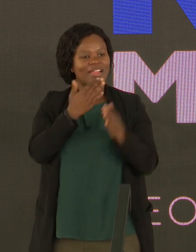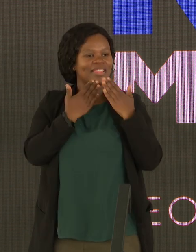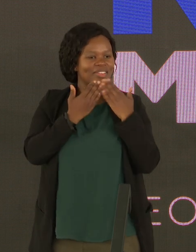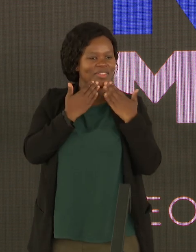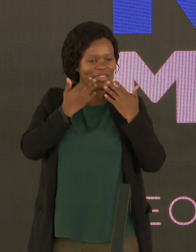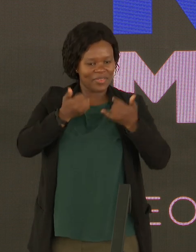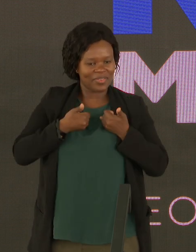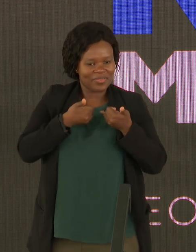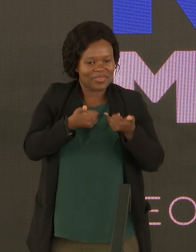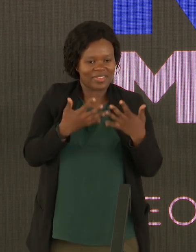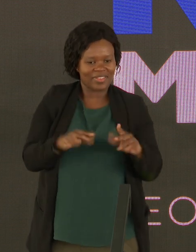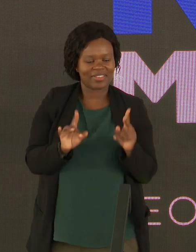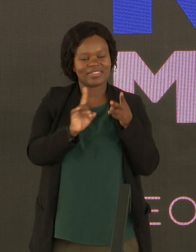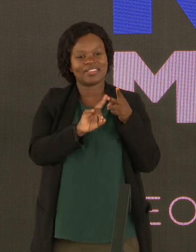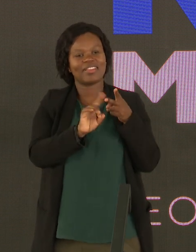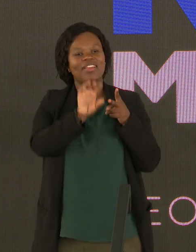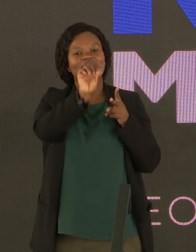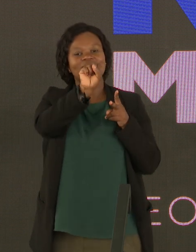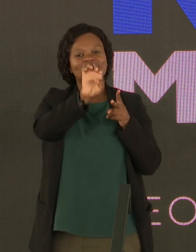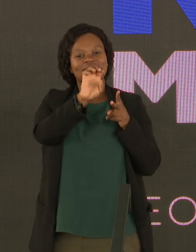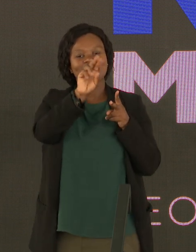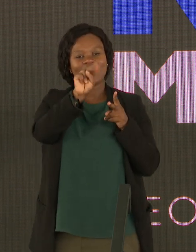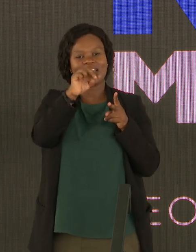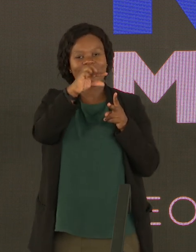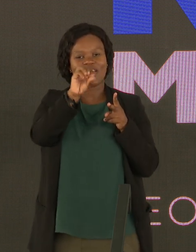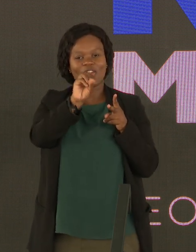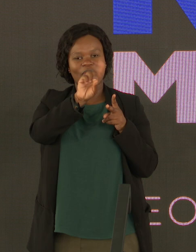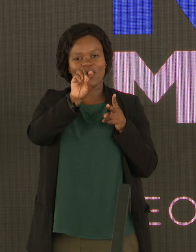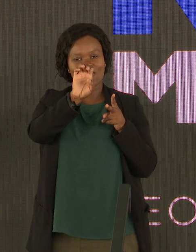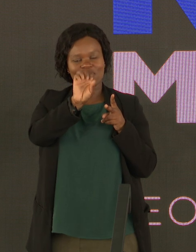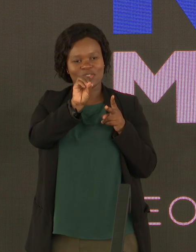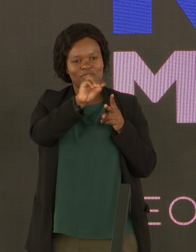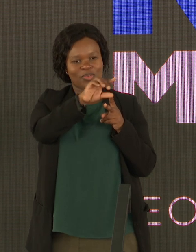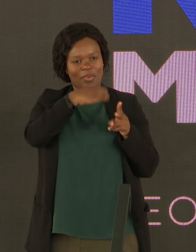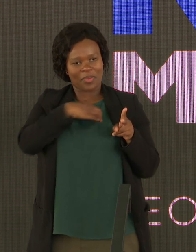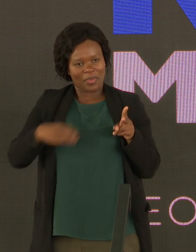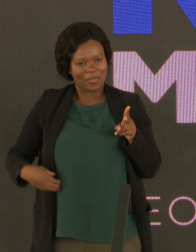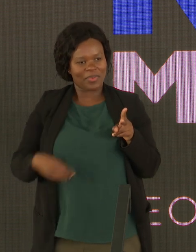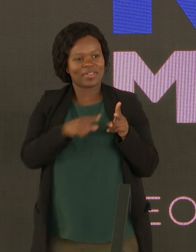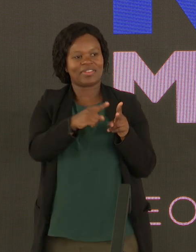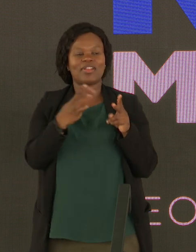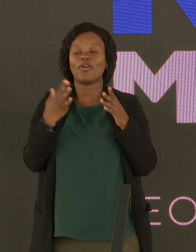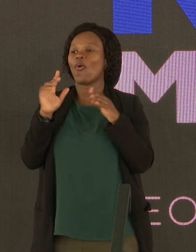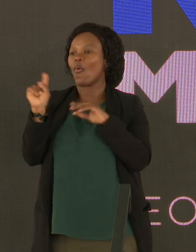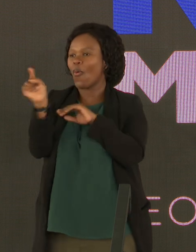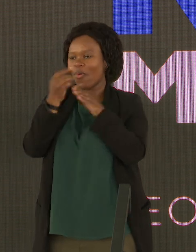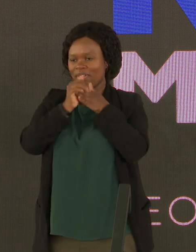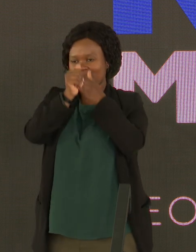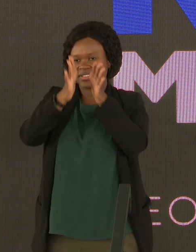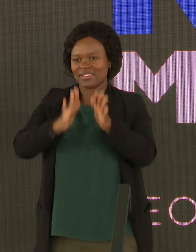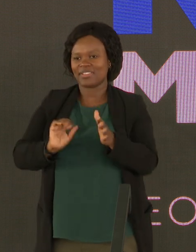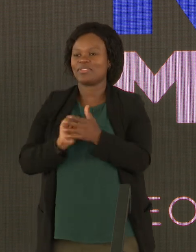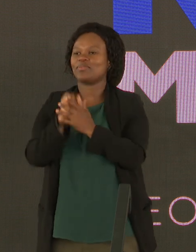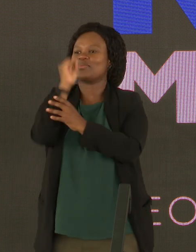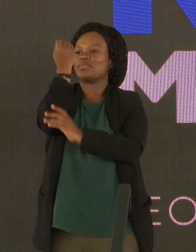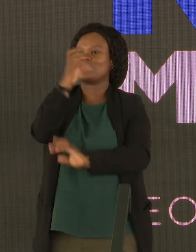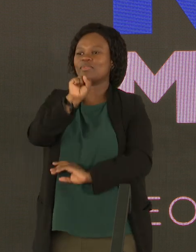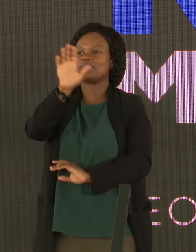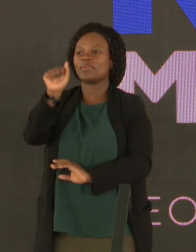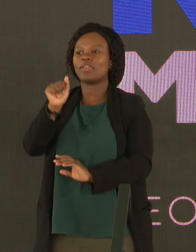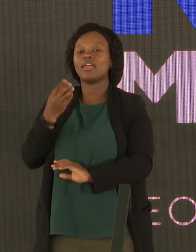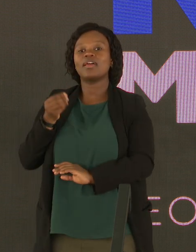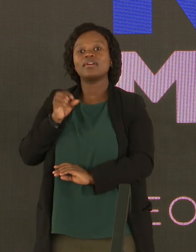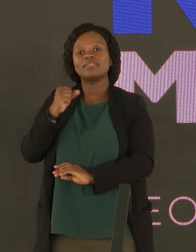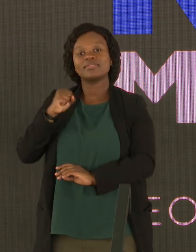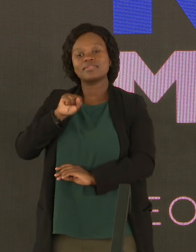well as Mr. Songhez Ozebi, the national leader and all leaders of RISE Mzansi. The South African Youth Economic Council